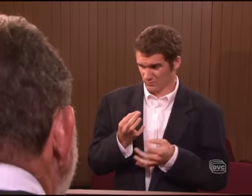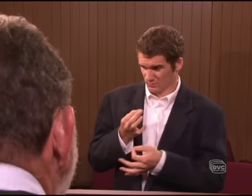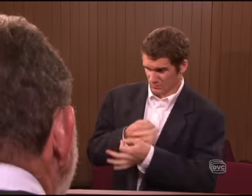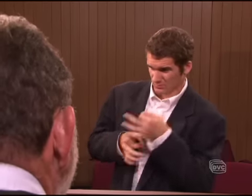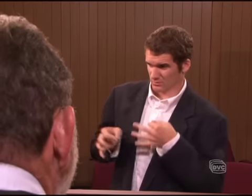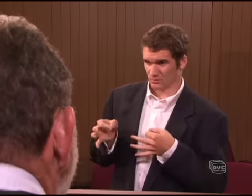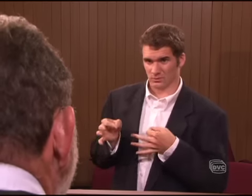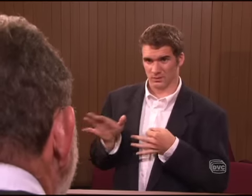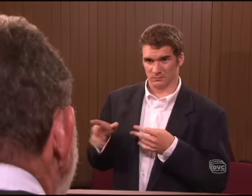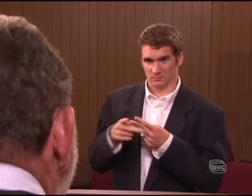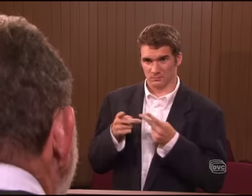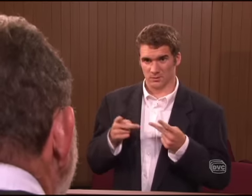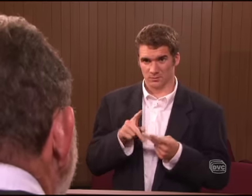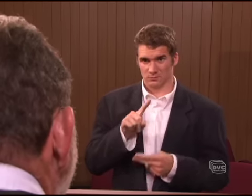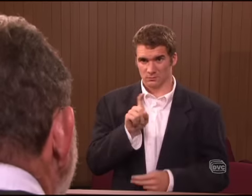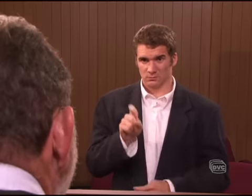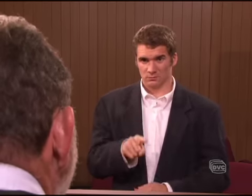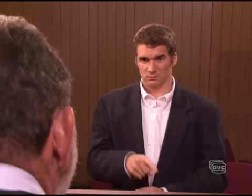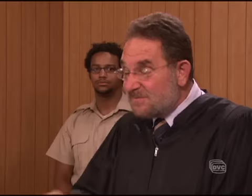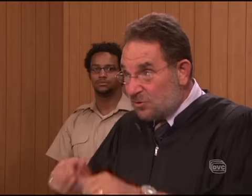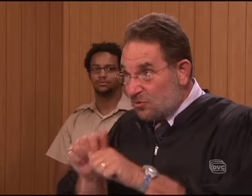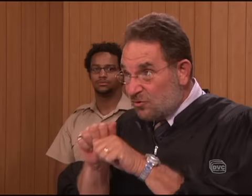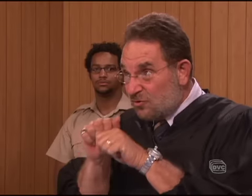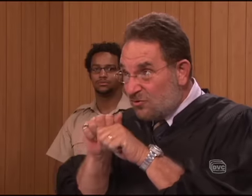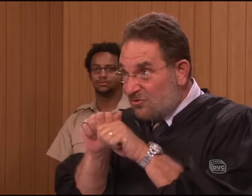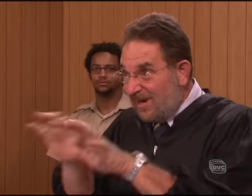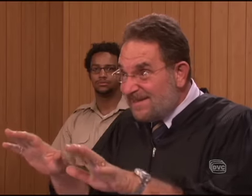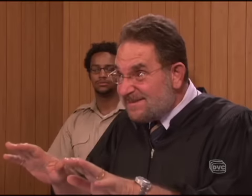for me to take his place? Grace?